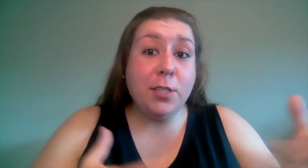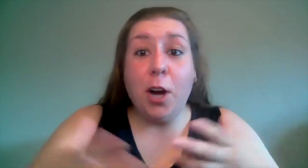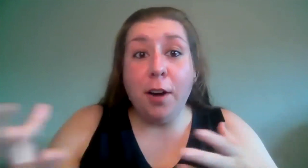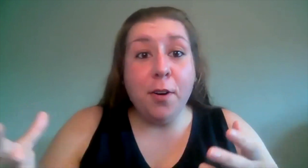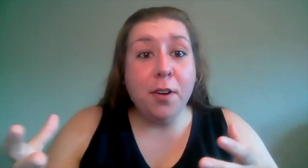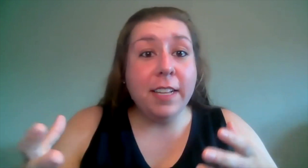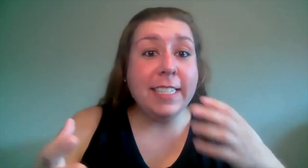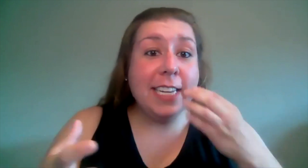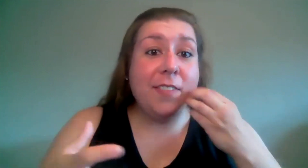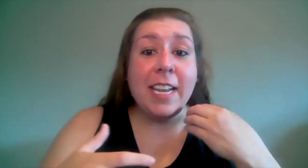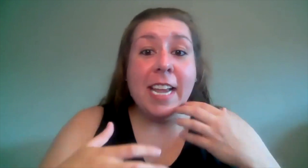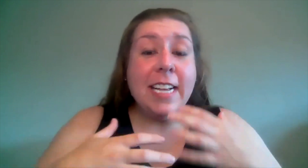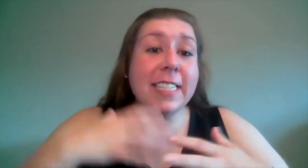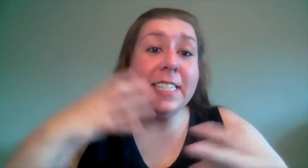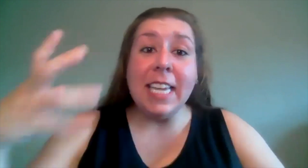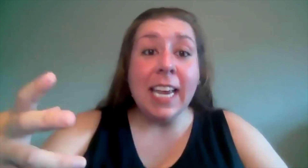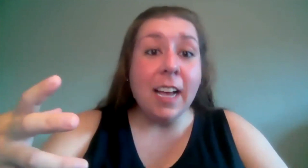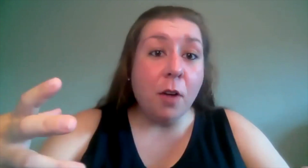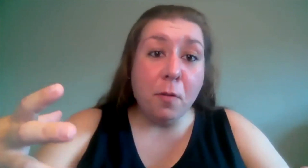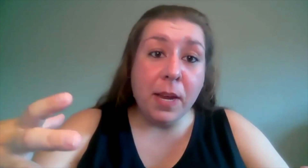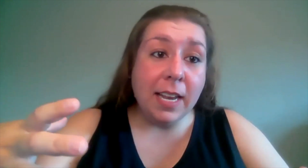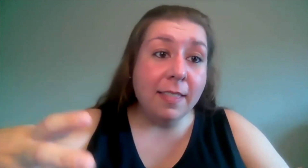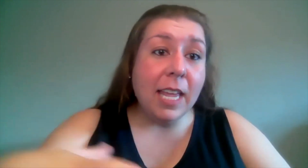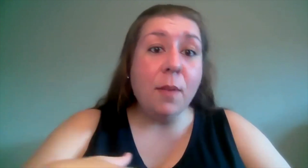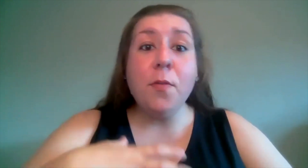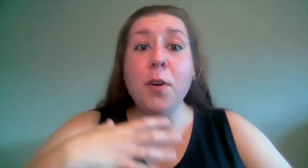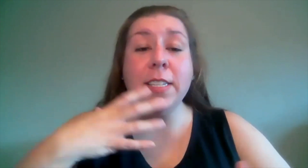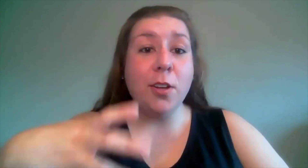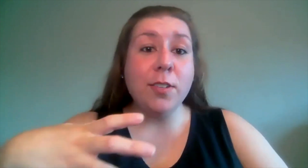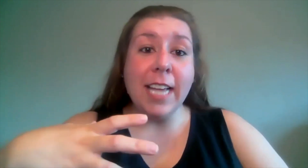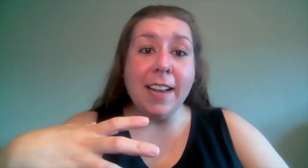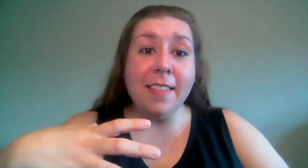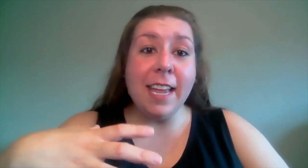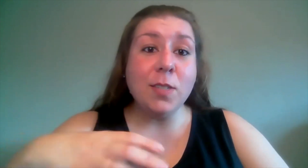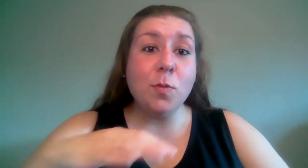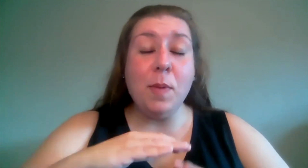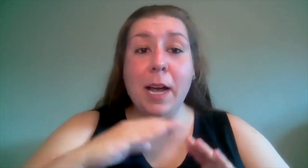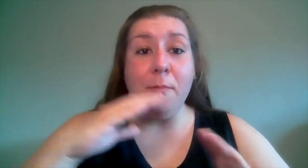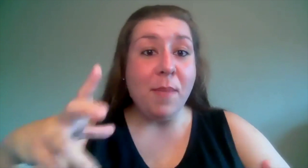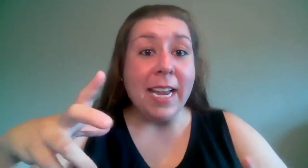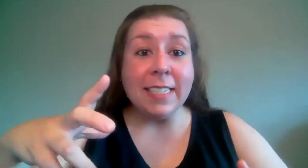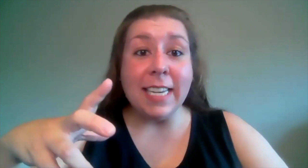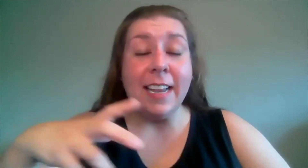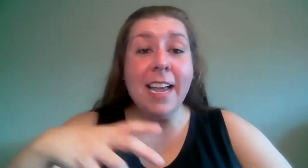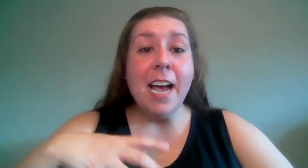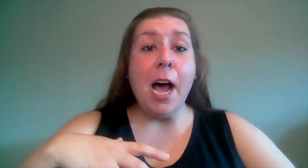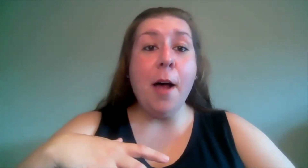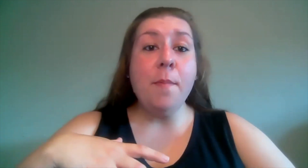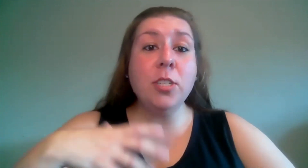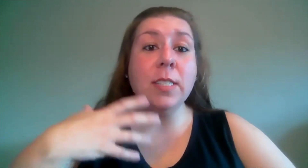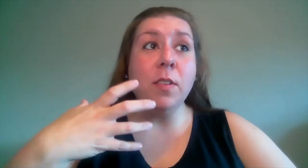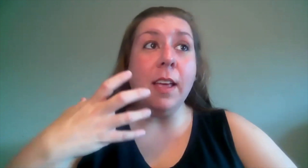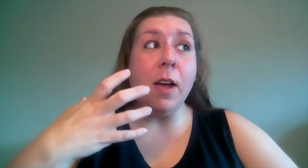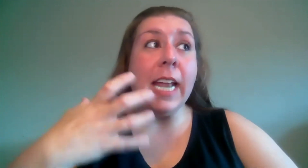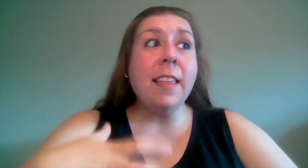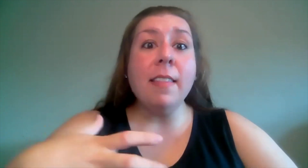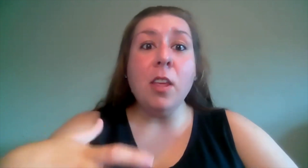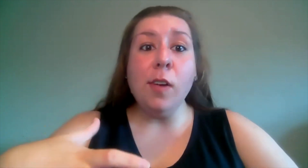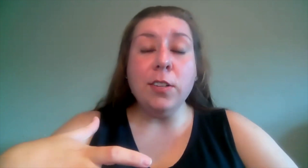a guitar vocalist to even sing a repeating theme for us those kind of things would be amazing um just anything that you can